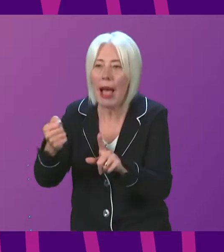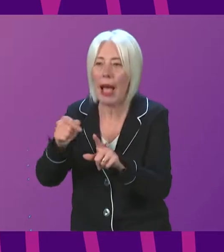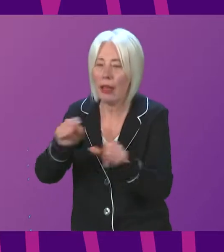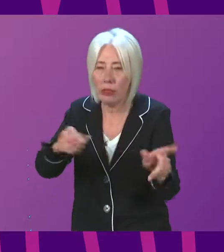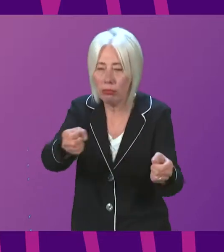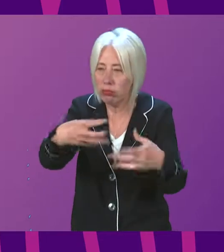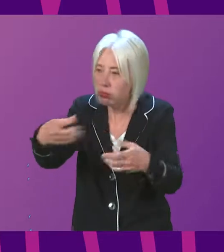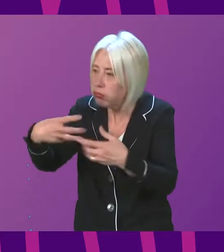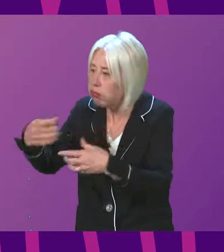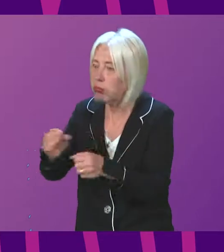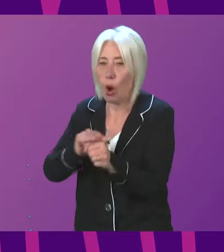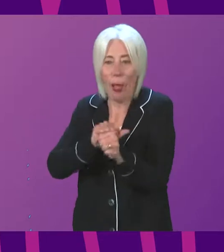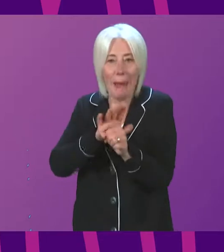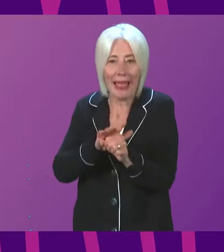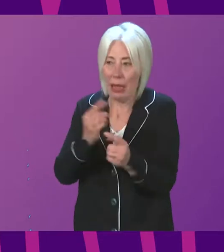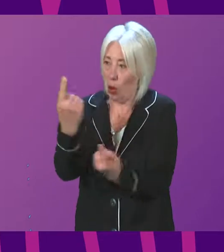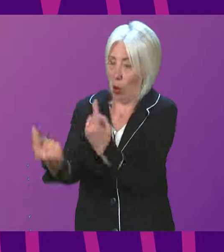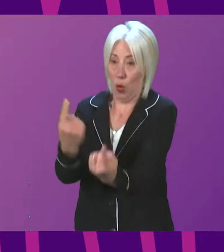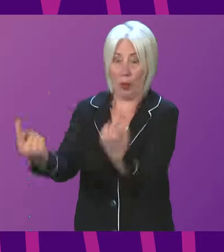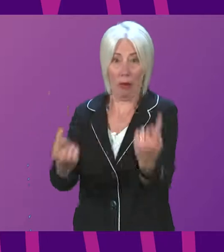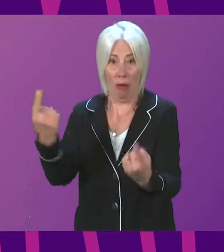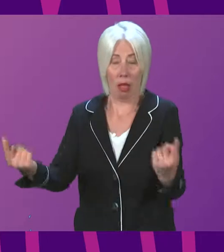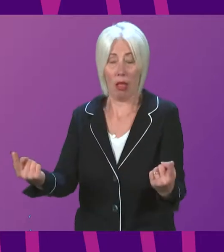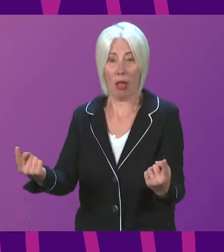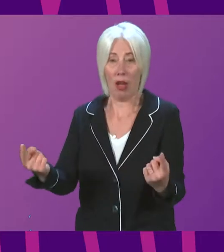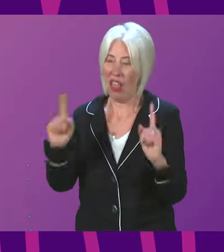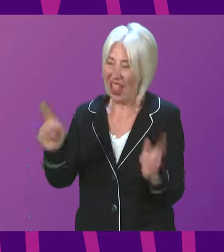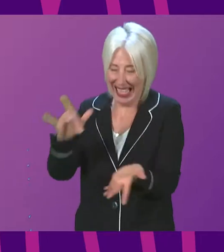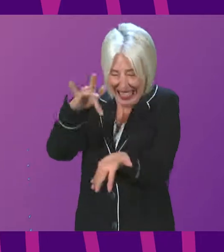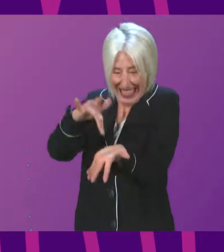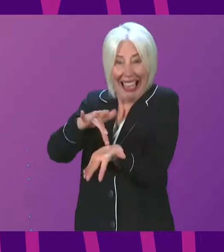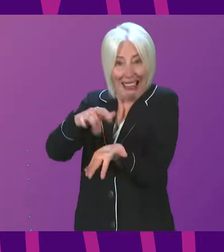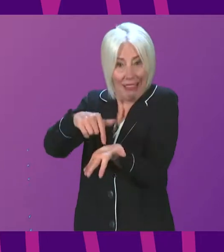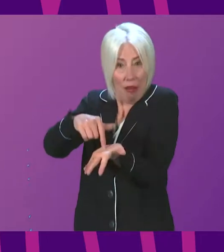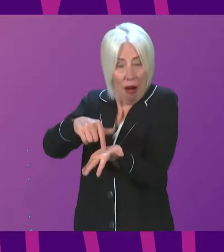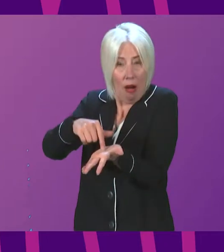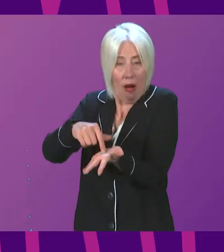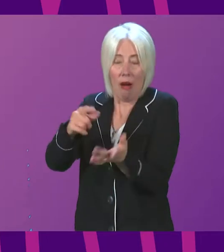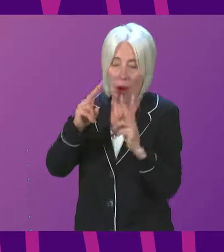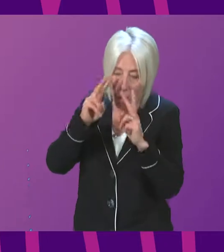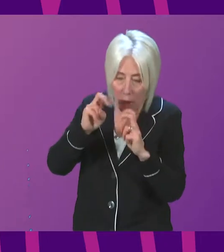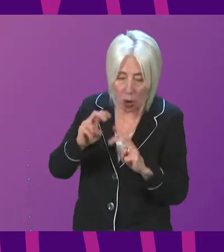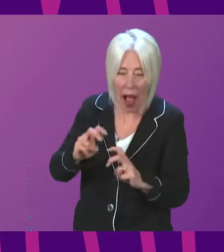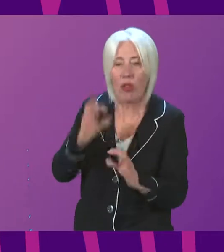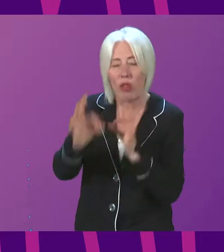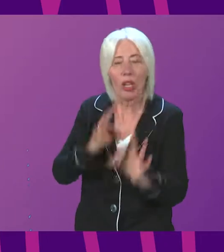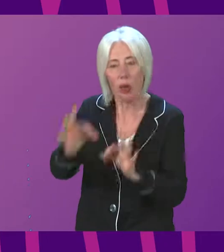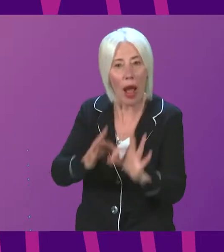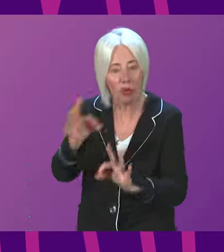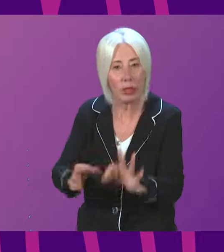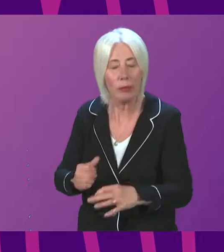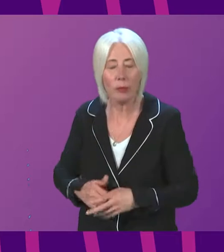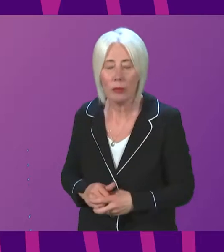pandemic on individuals will be at the heart of the reflections of the inquiry. In the